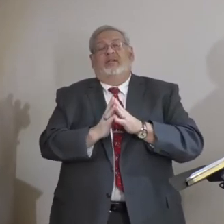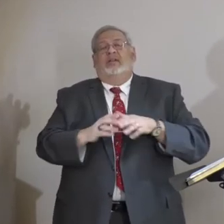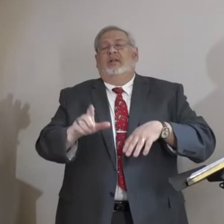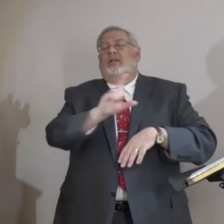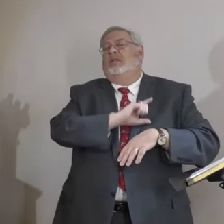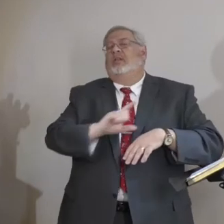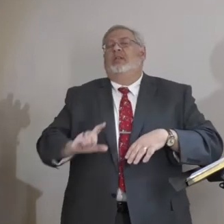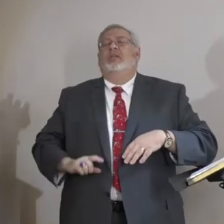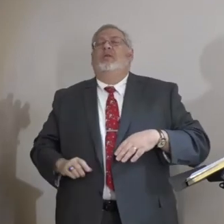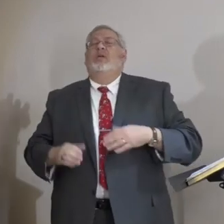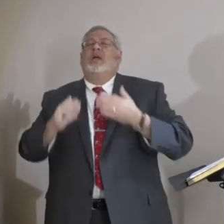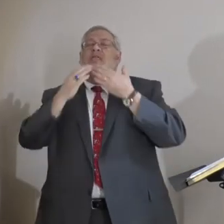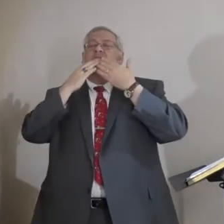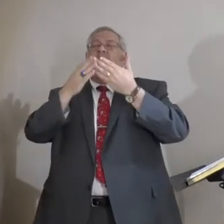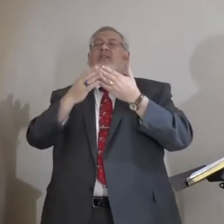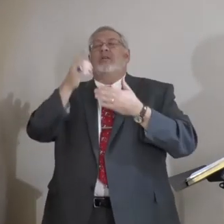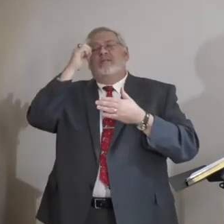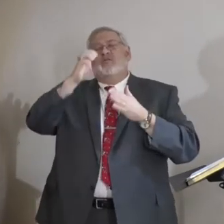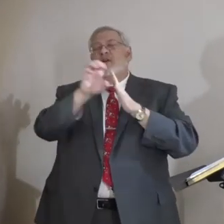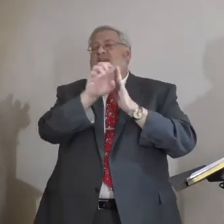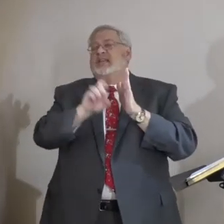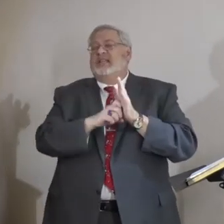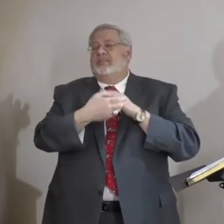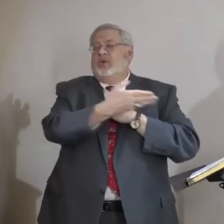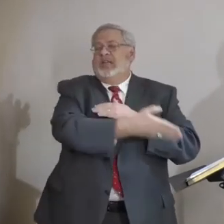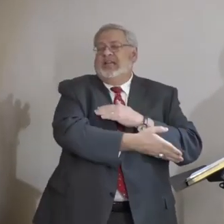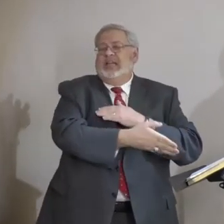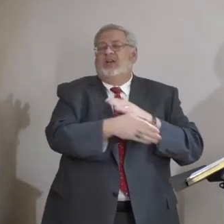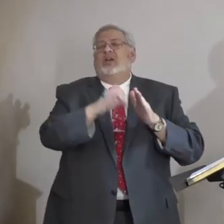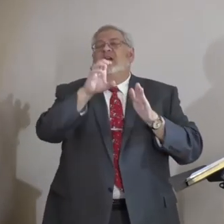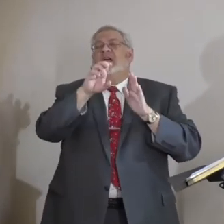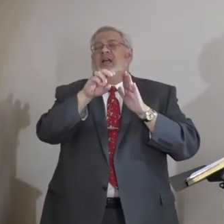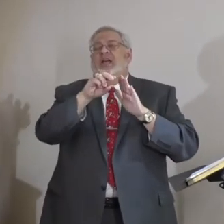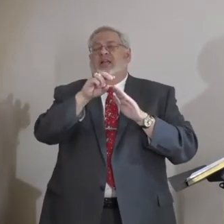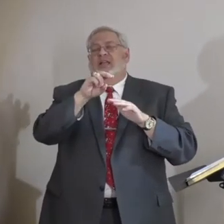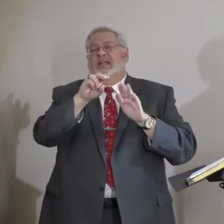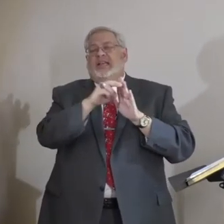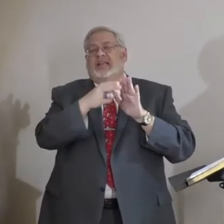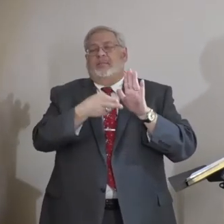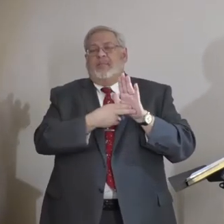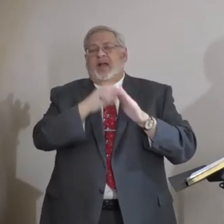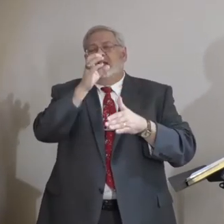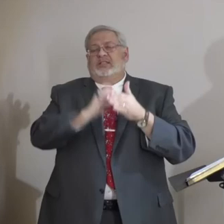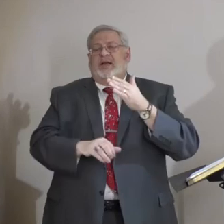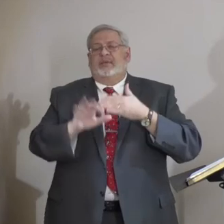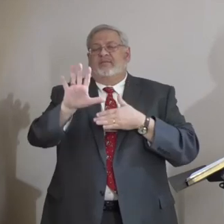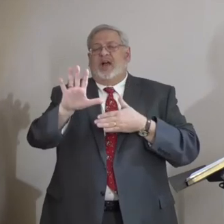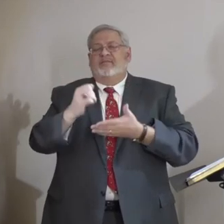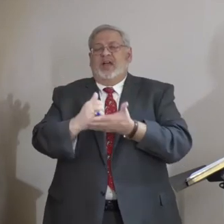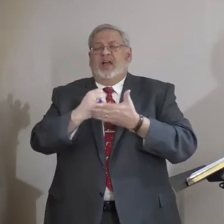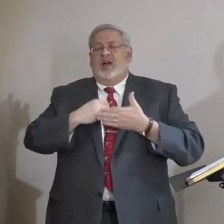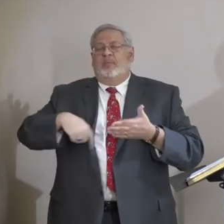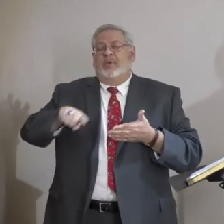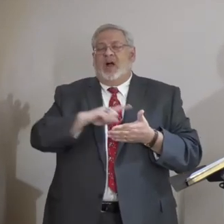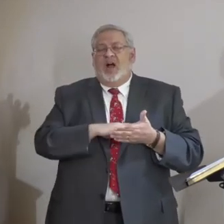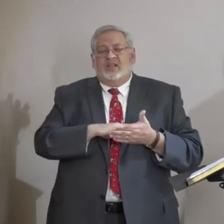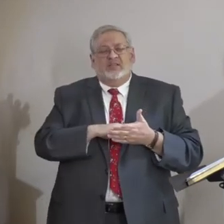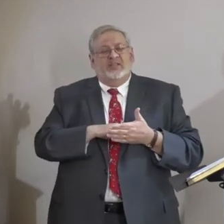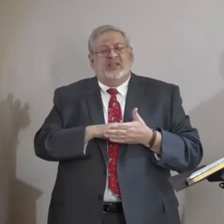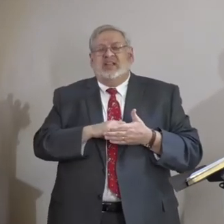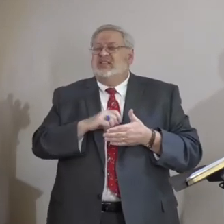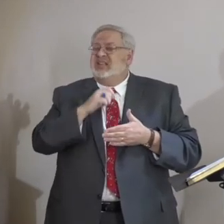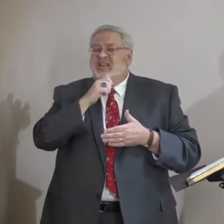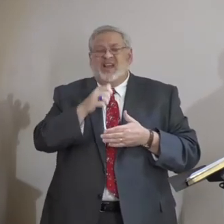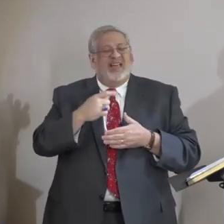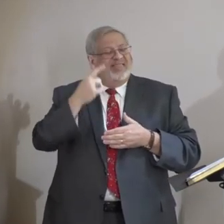Dear Lord, we thank you for this example we have here in Nehemiah chapter 5. Lord, we ask you to help us to be selfless